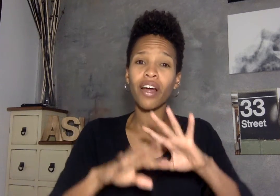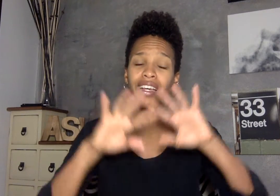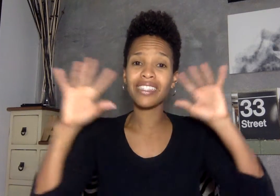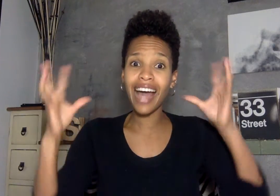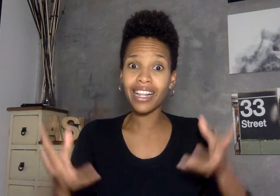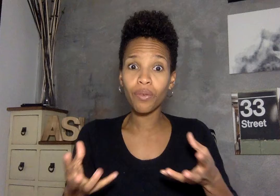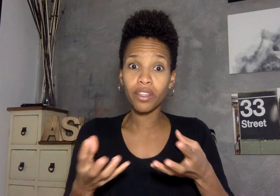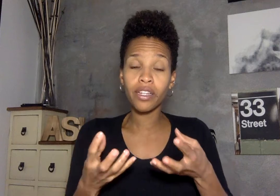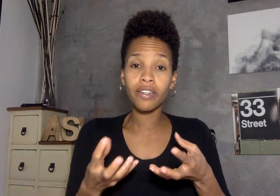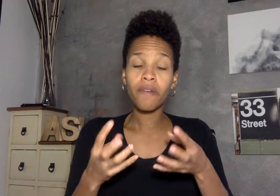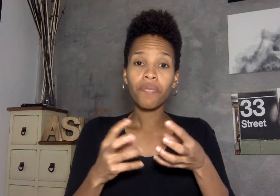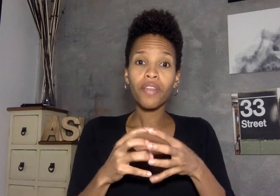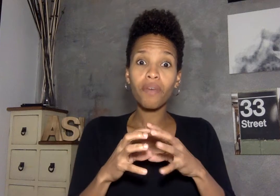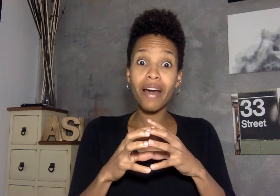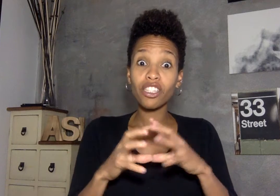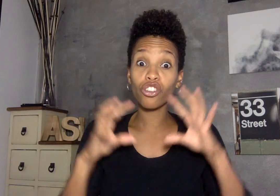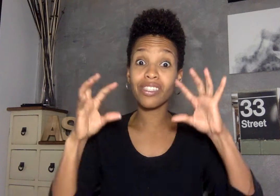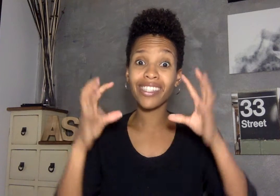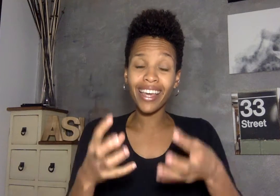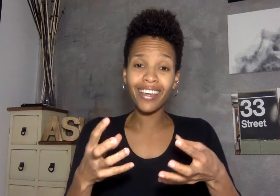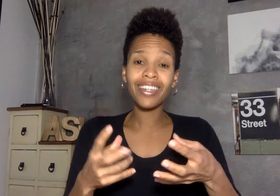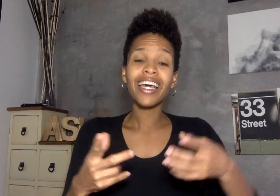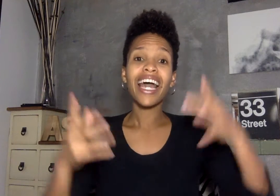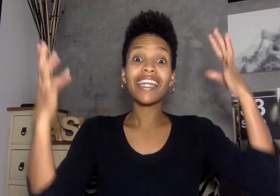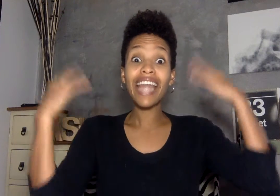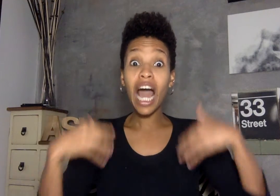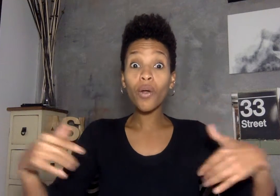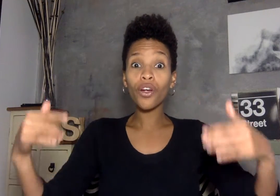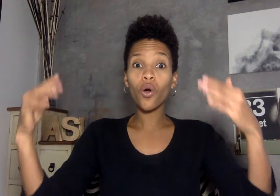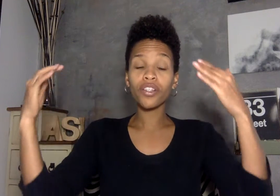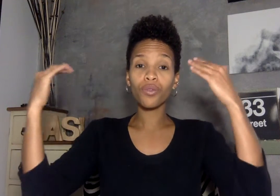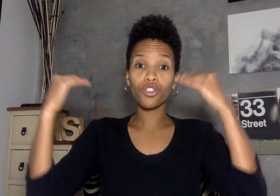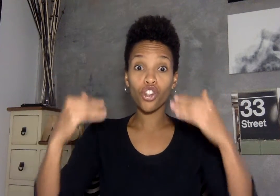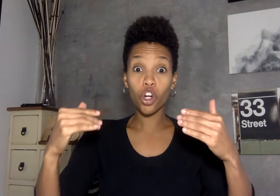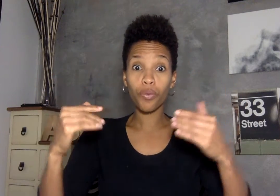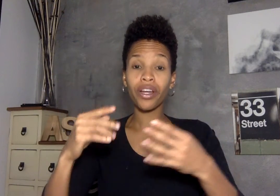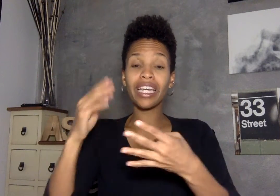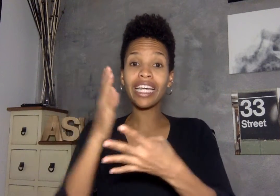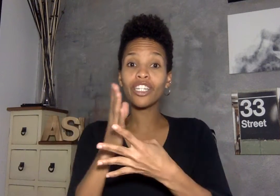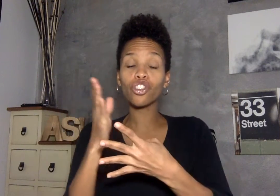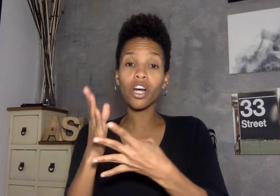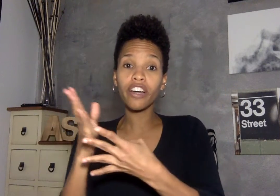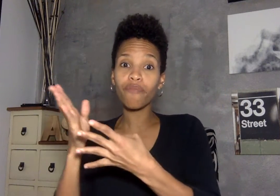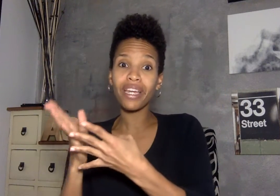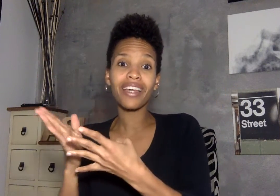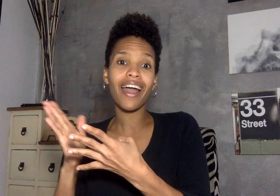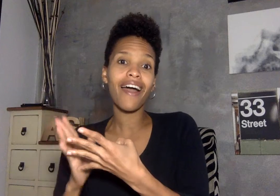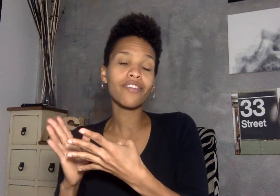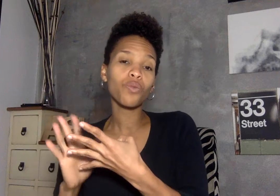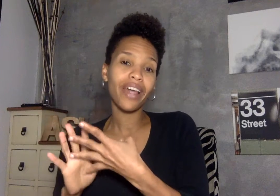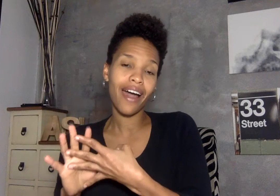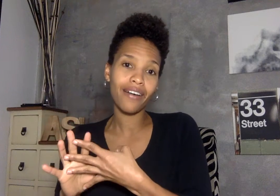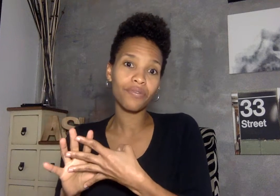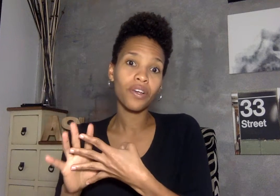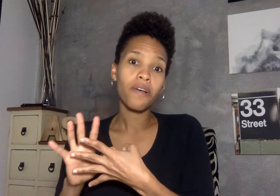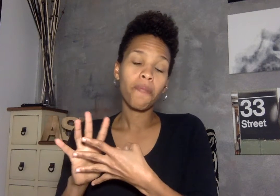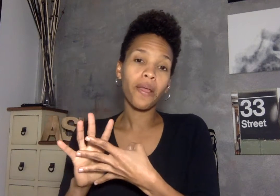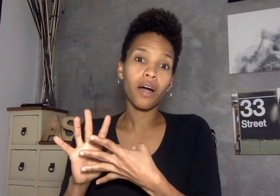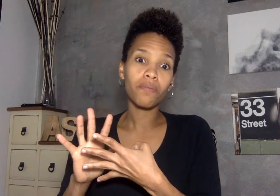out exactly what the the message is saying and now we are going to interpret each chunk of meaning as we have um